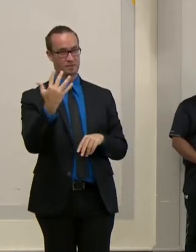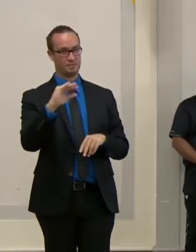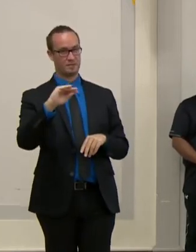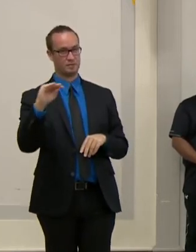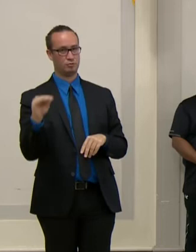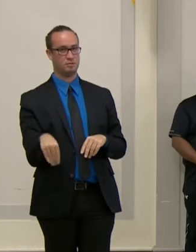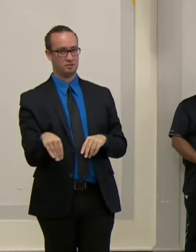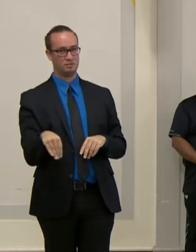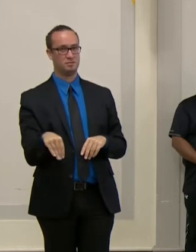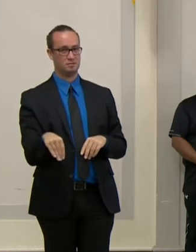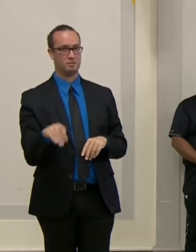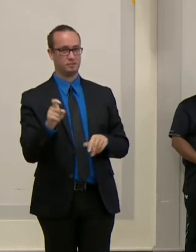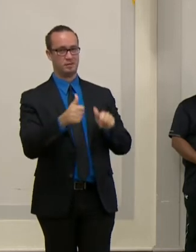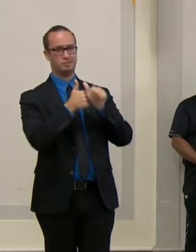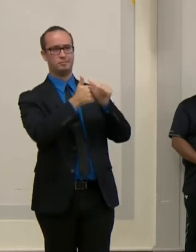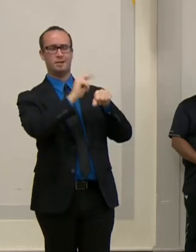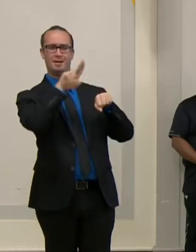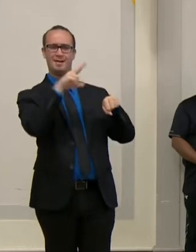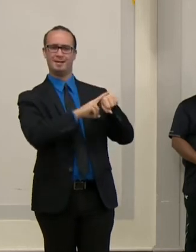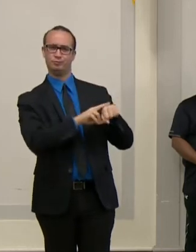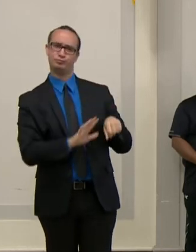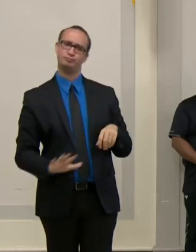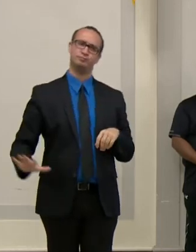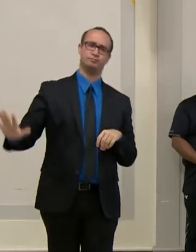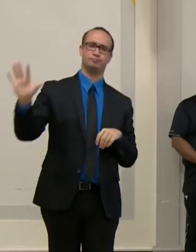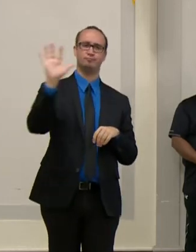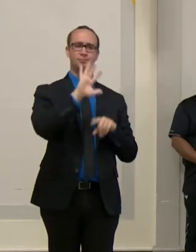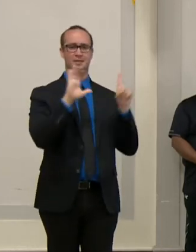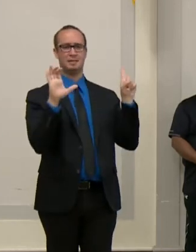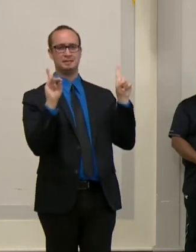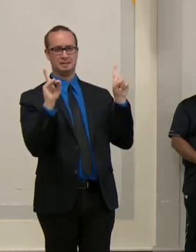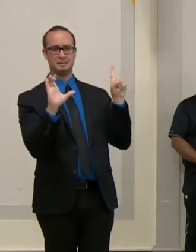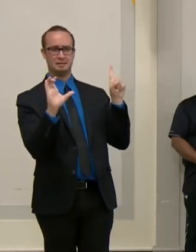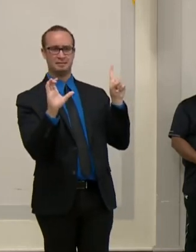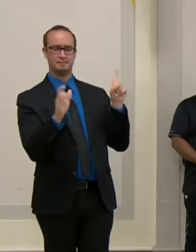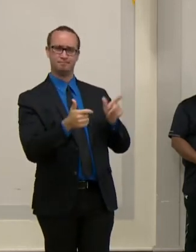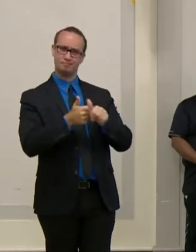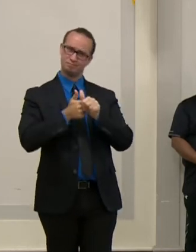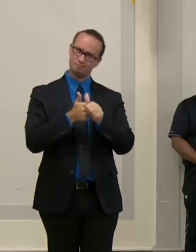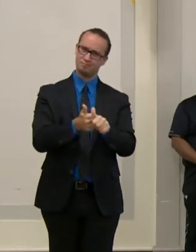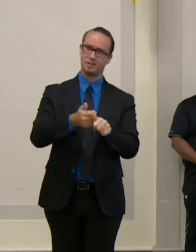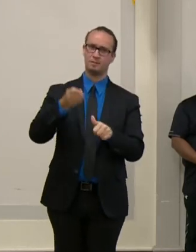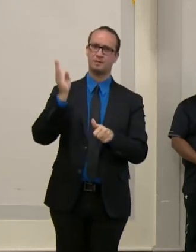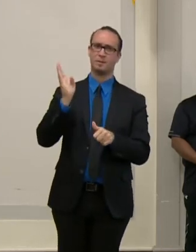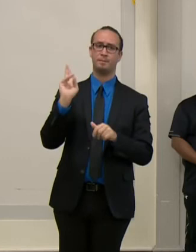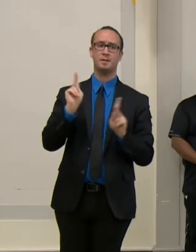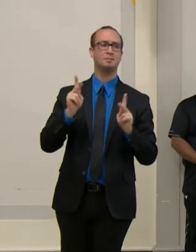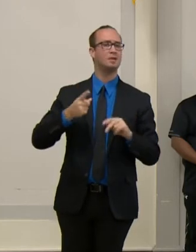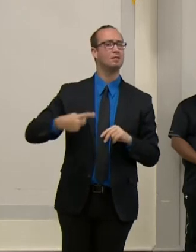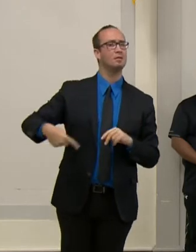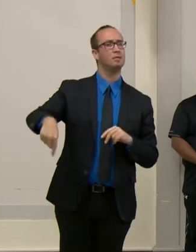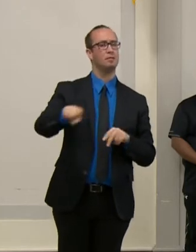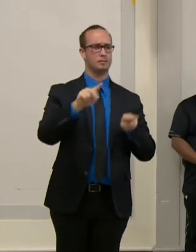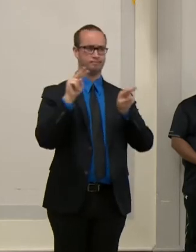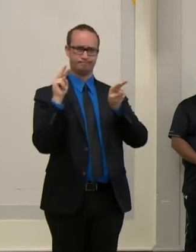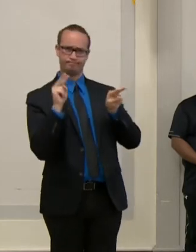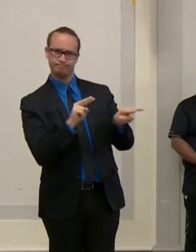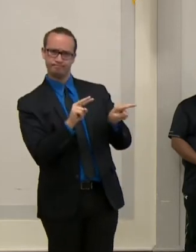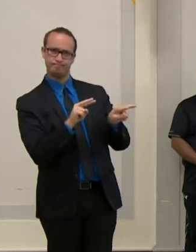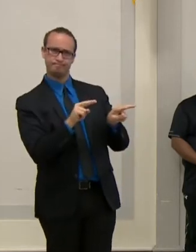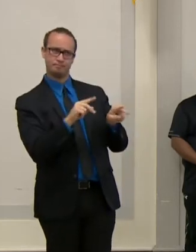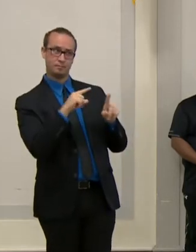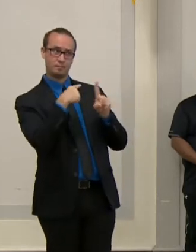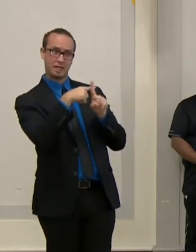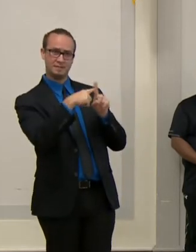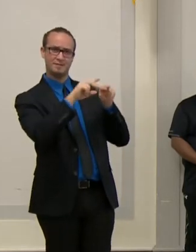to it over time allow Baltimore City residents to view much of the same data that we do in public health. Whenever changes happen, whether a new